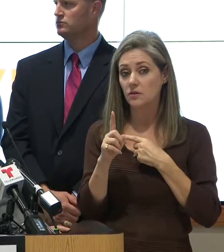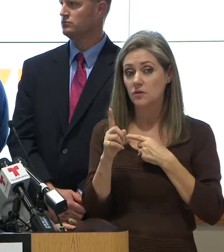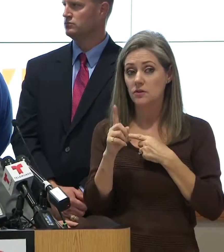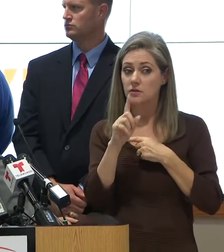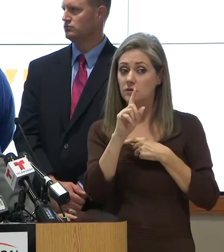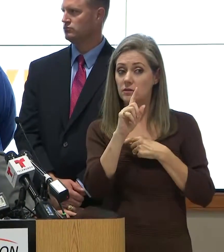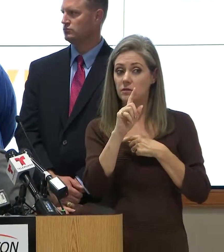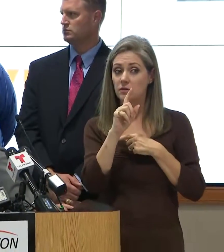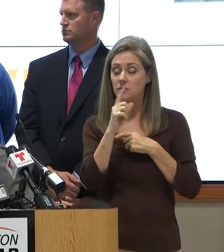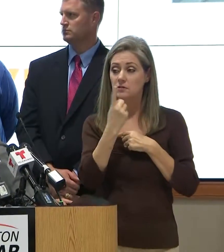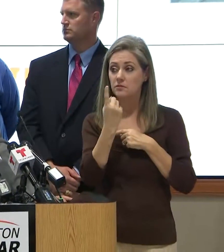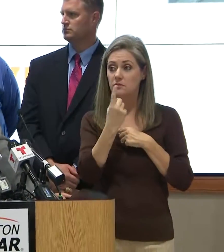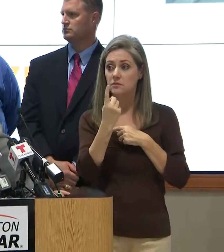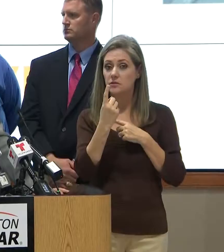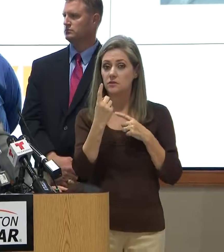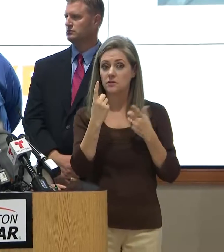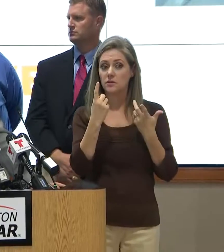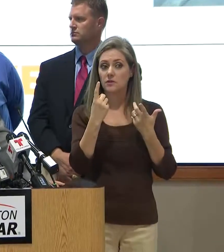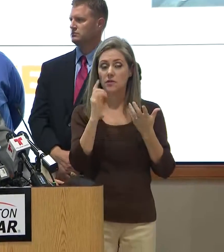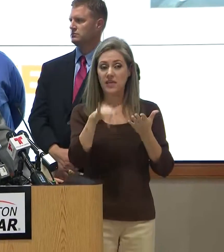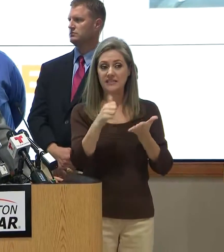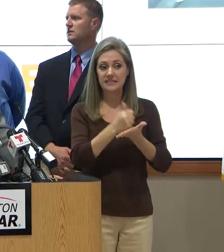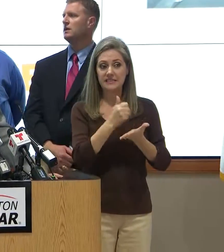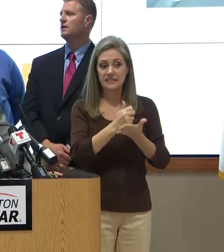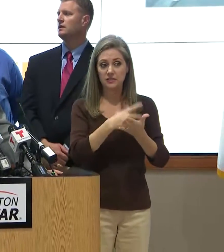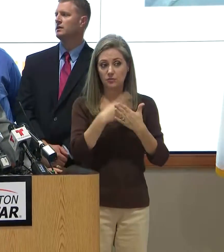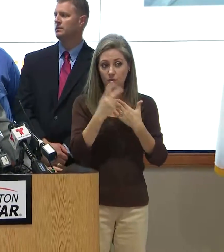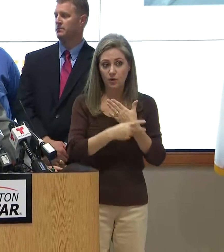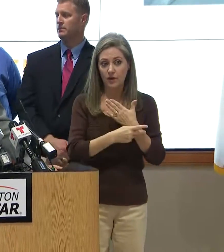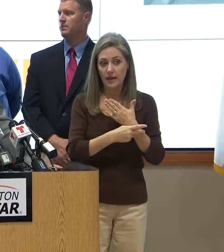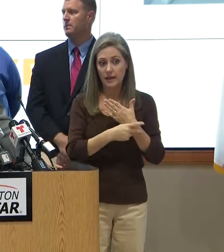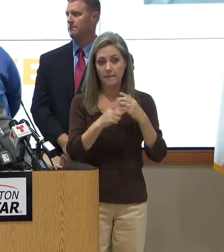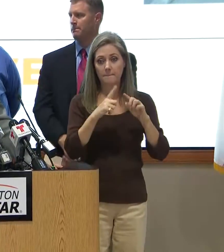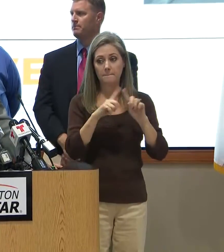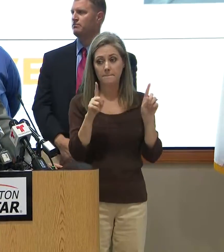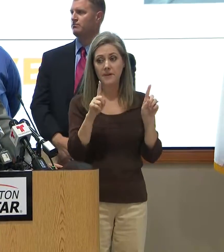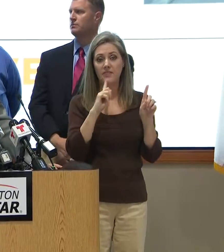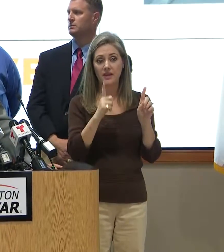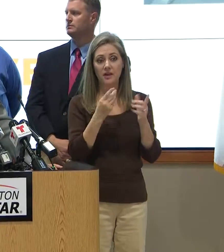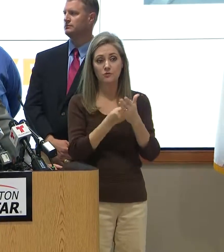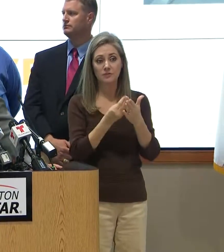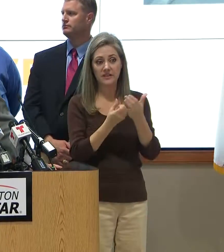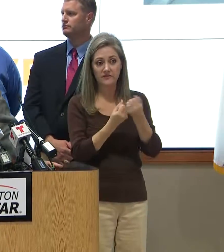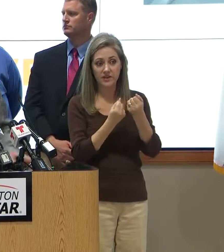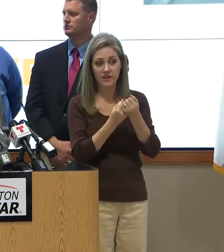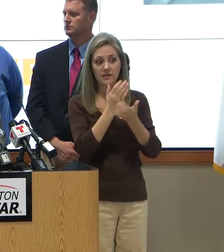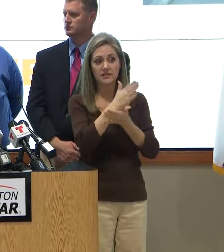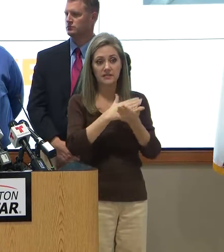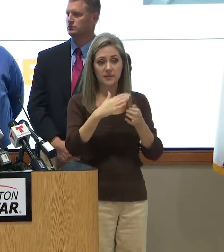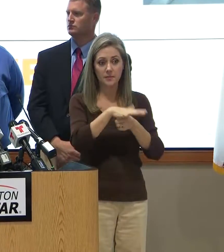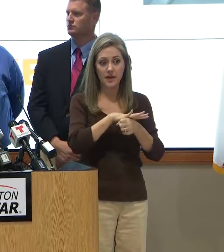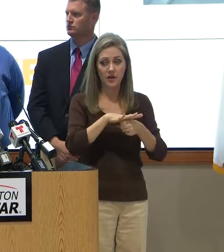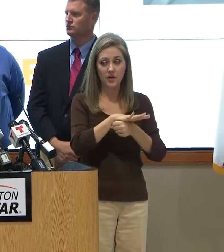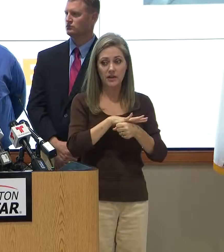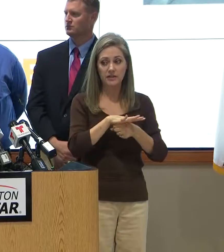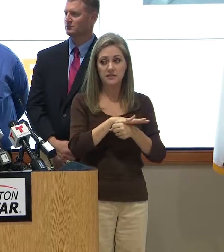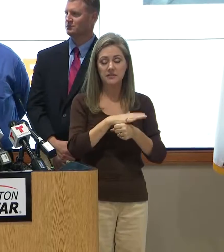they usually. But that's assistance programs. But they actually fund certain areas, infrastructure over here.